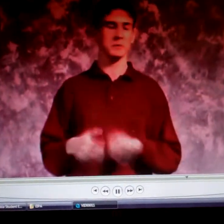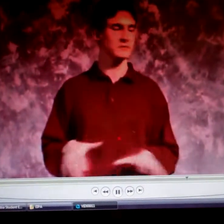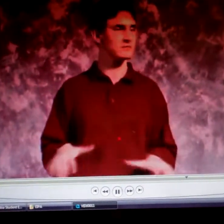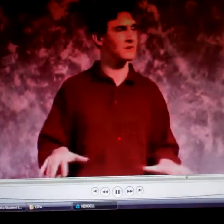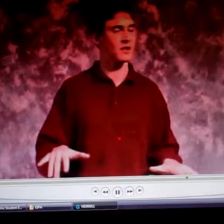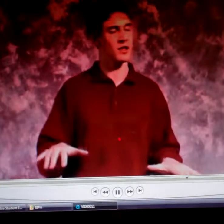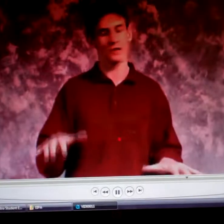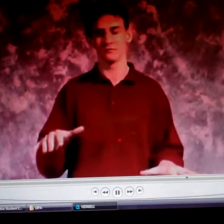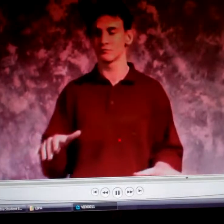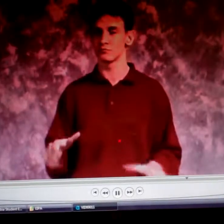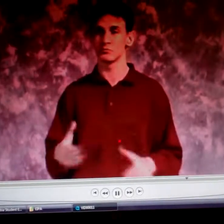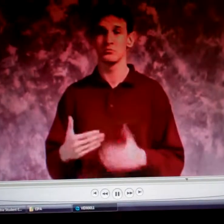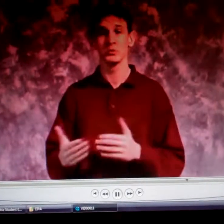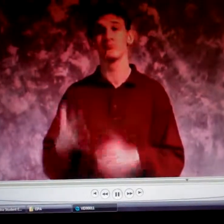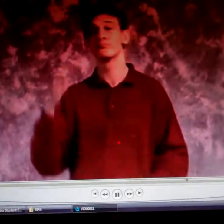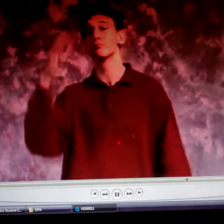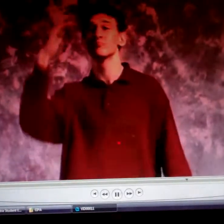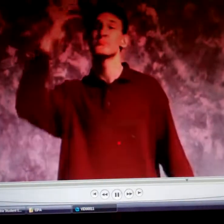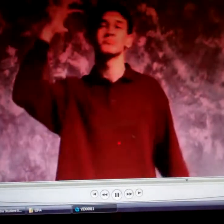So I got into bed and didn't really think much of it.